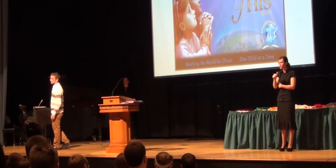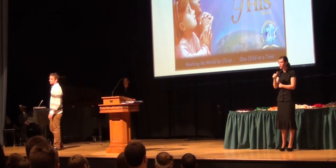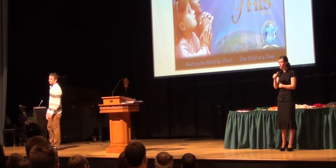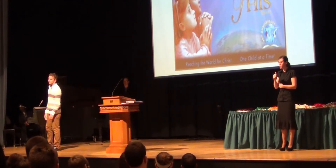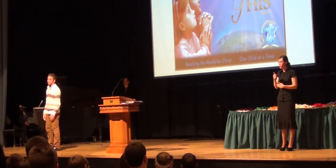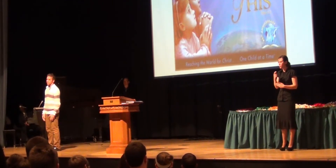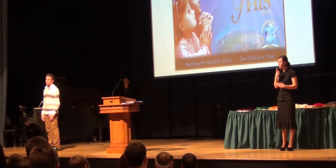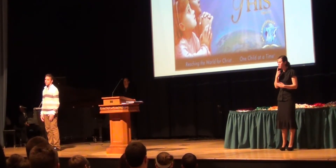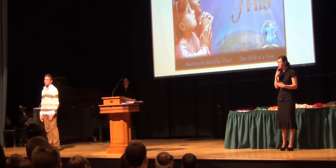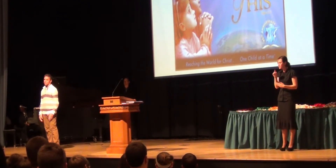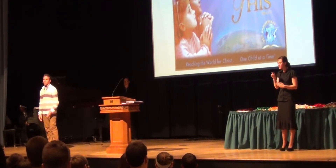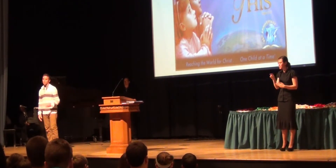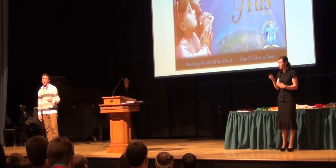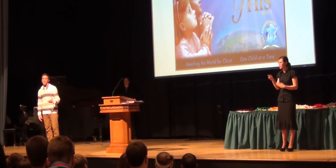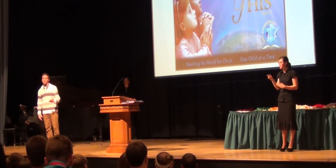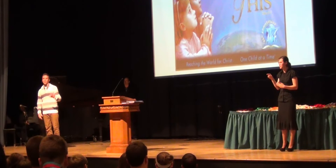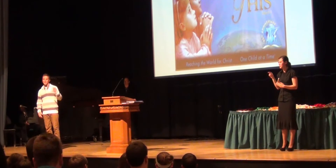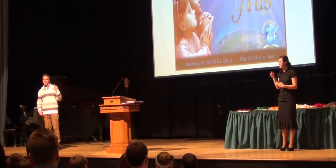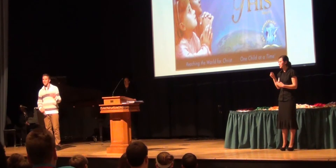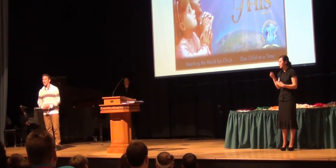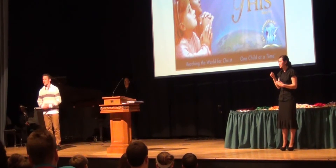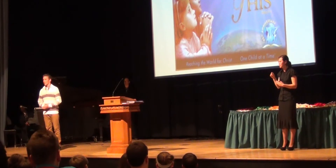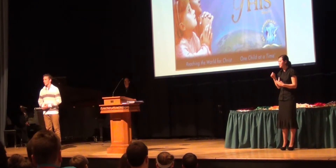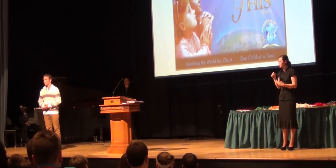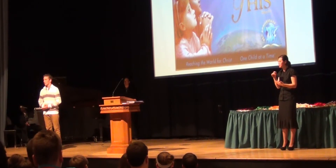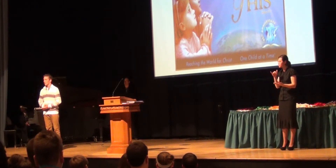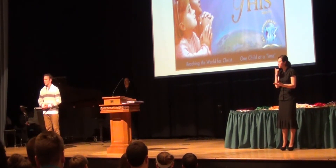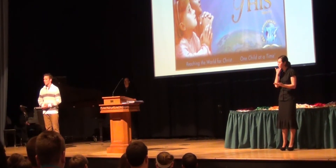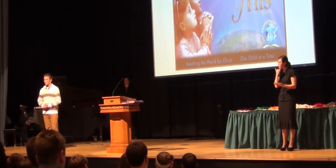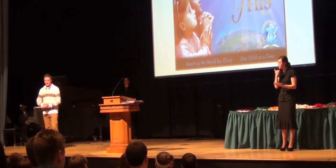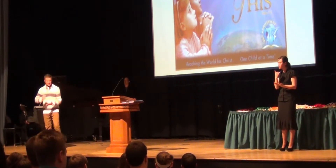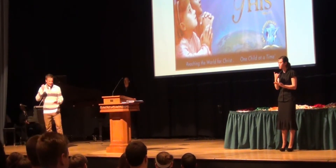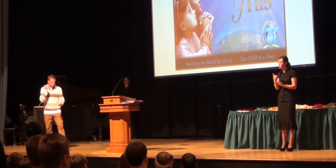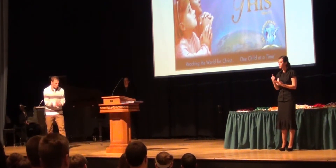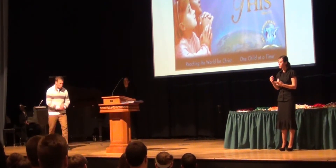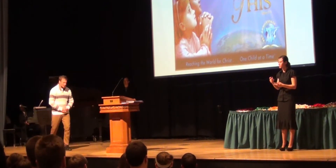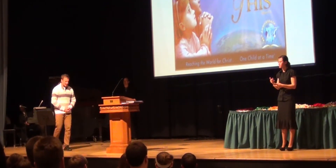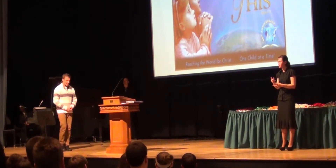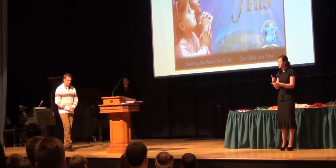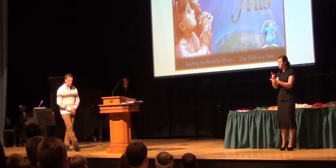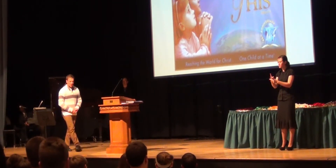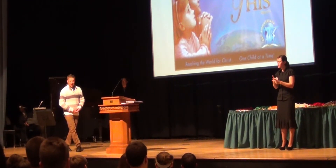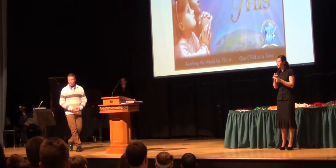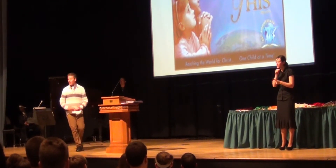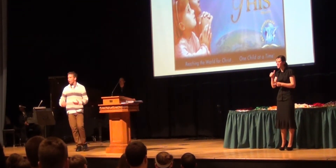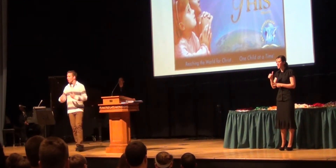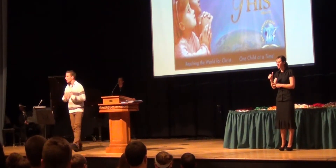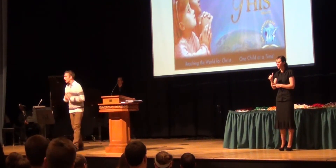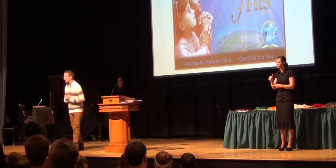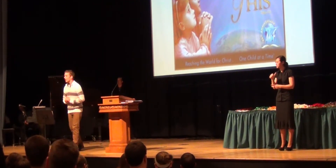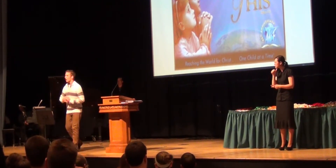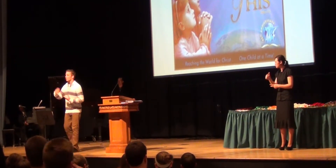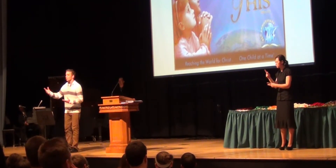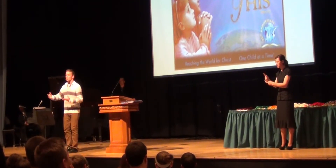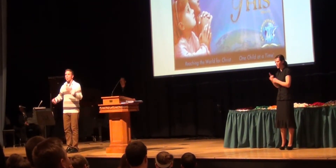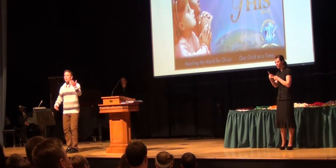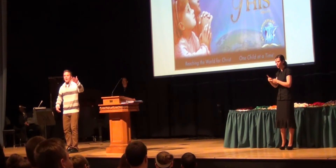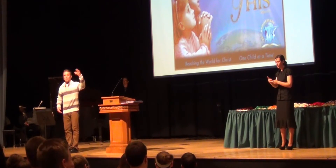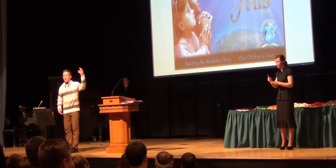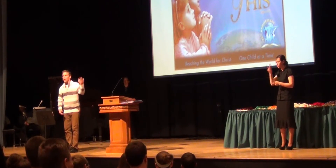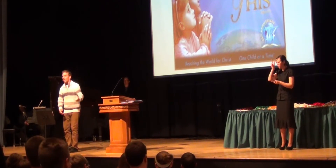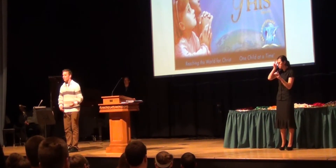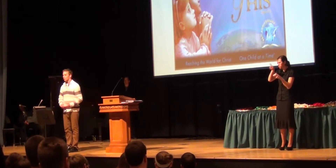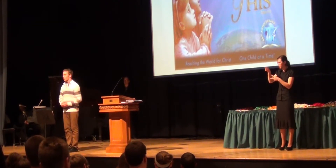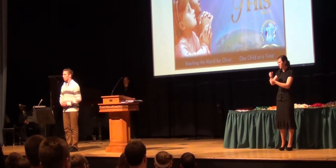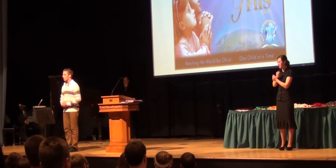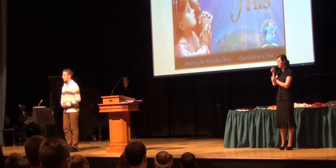lips, but rather with his care. Because I don't care. I want to look like I love you more